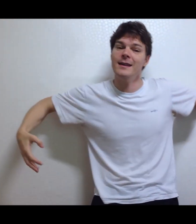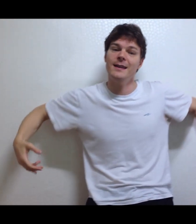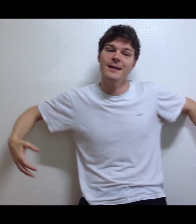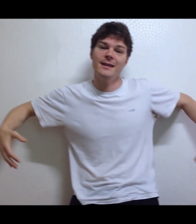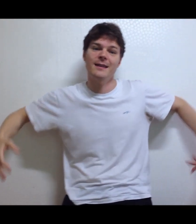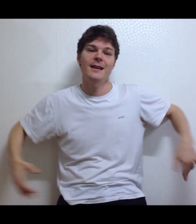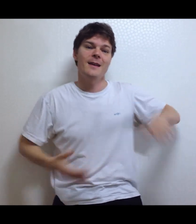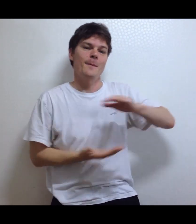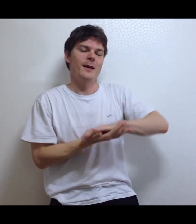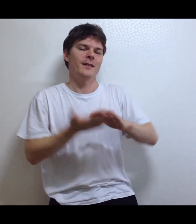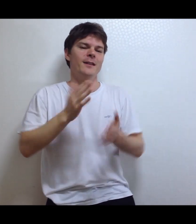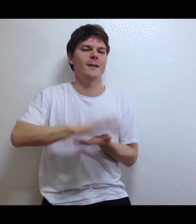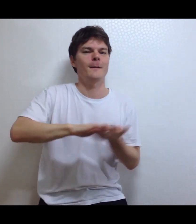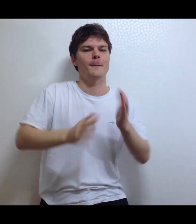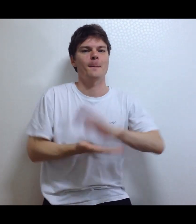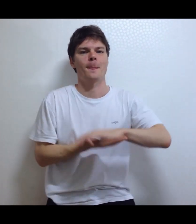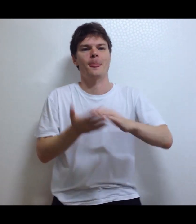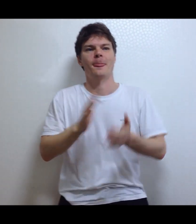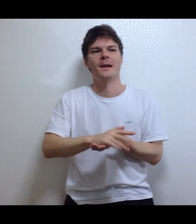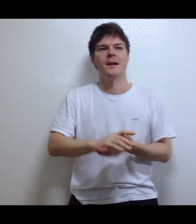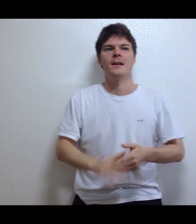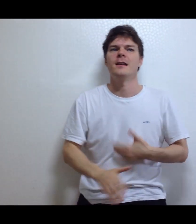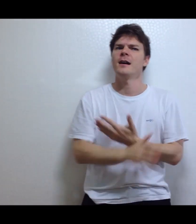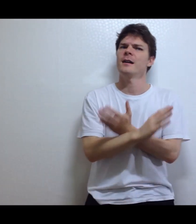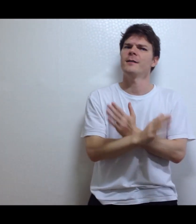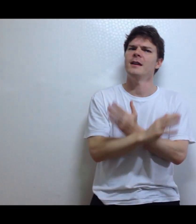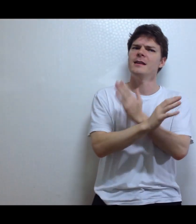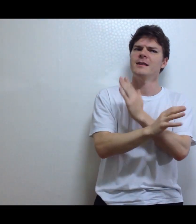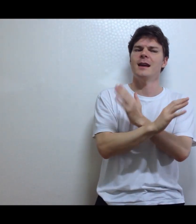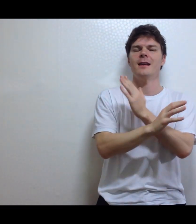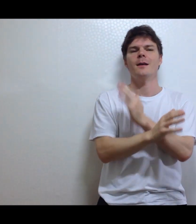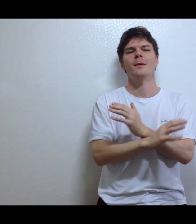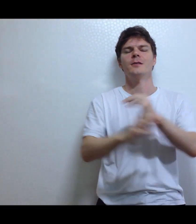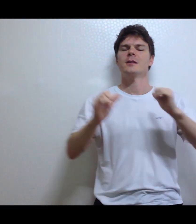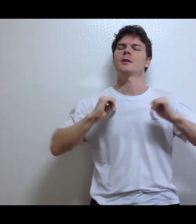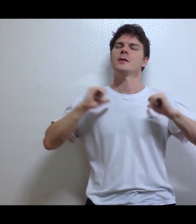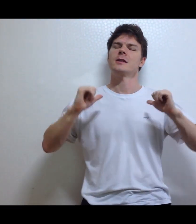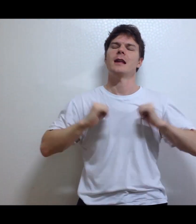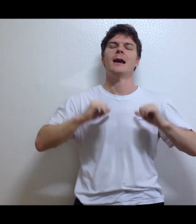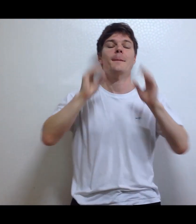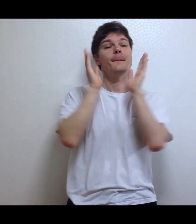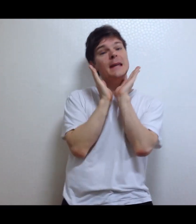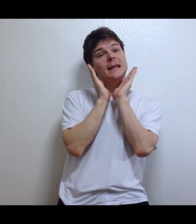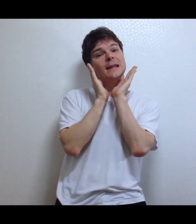puzzle None of these animals looks like me